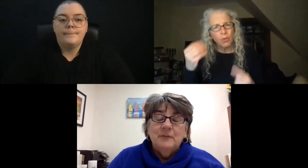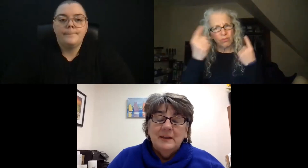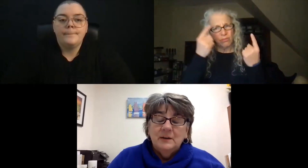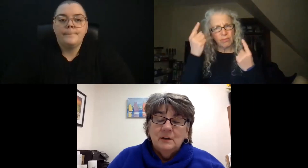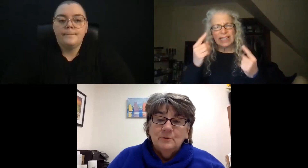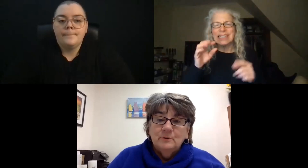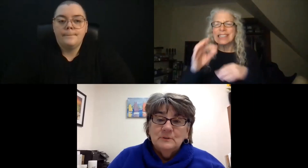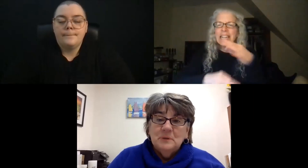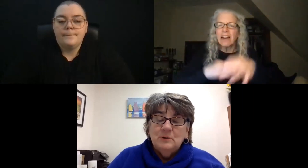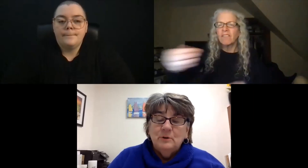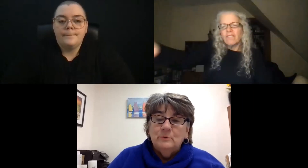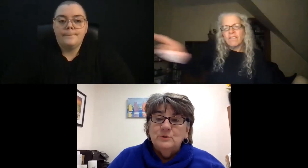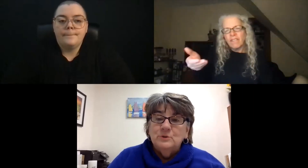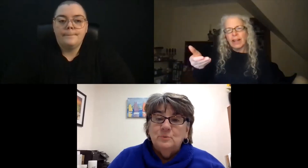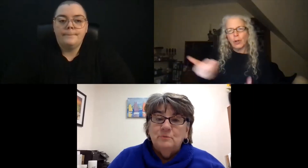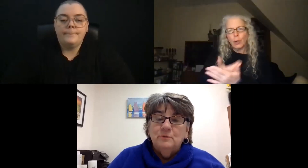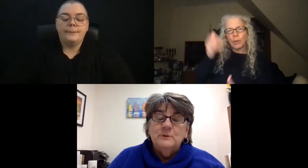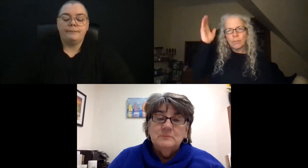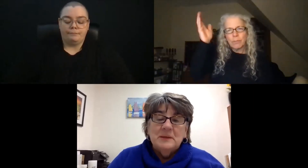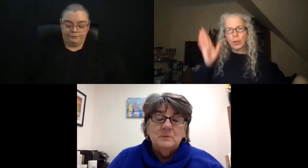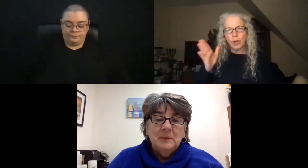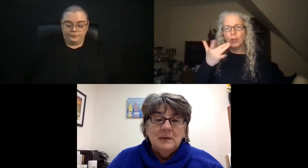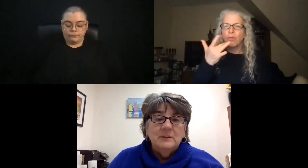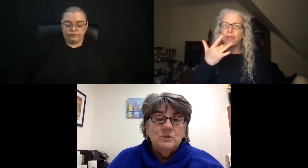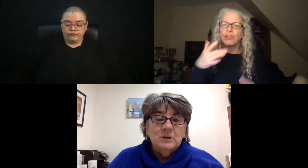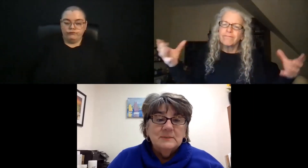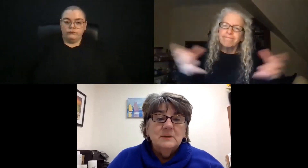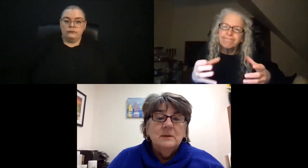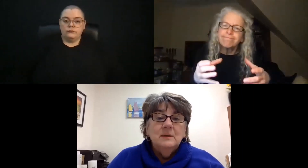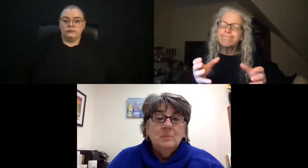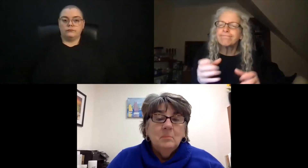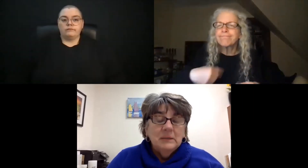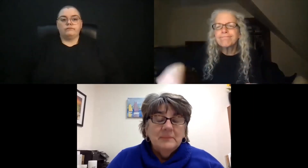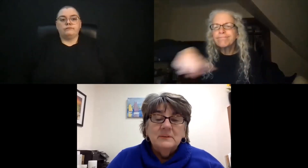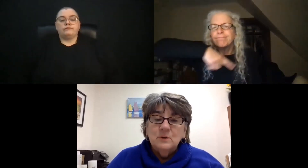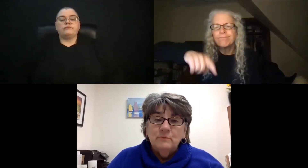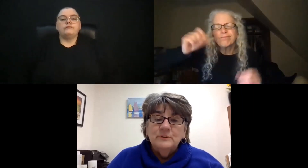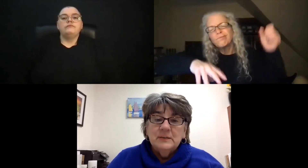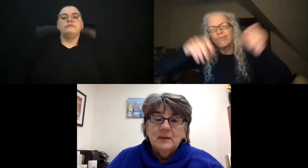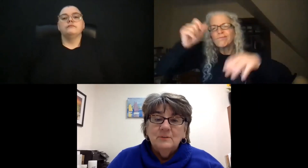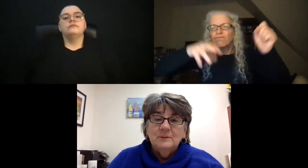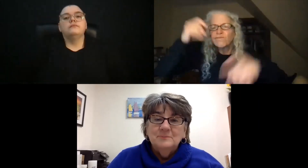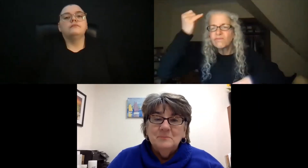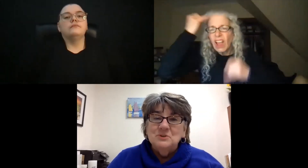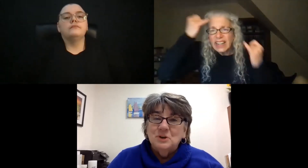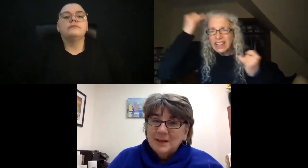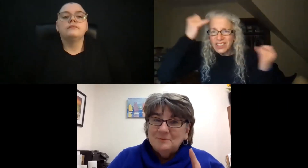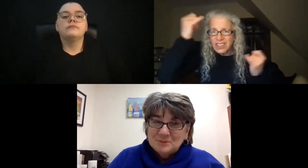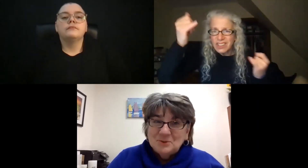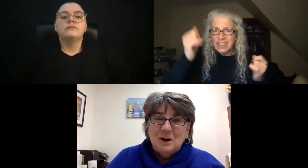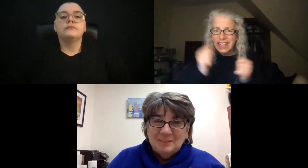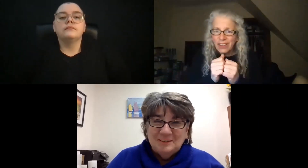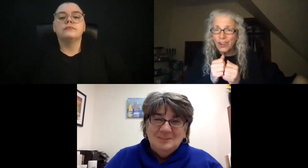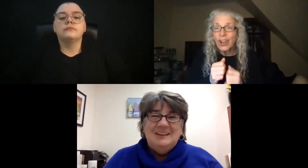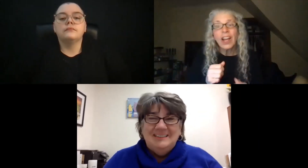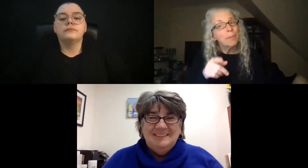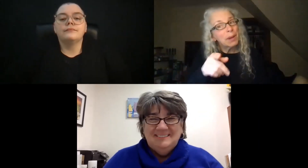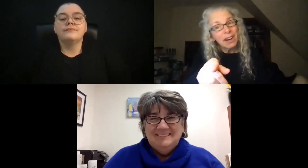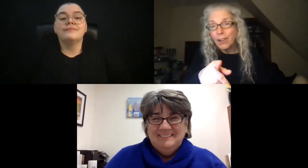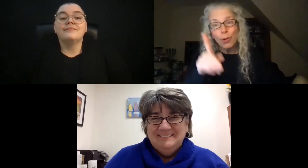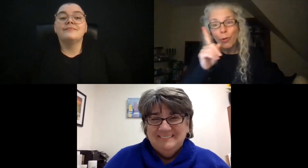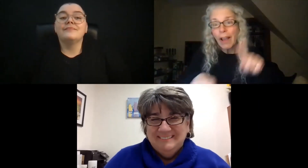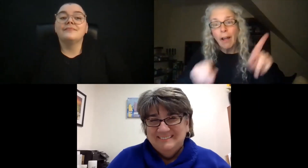Instead of inviting another speaker, would you prefer to spend a meeting just mulling this over together? It means you're going to have to talk, though.